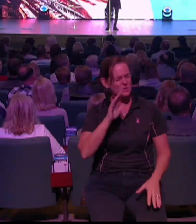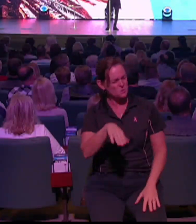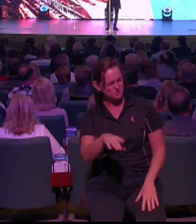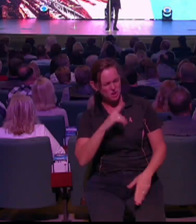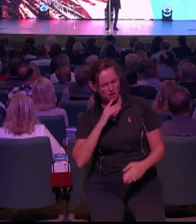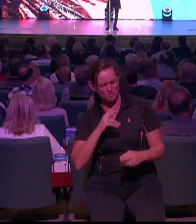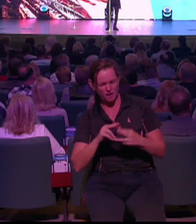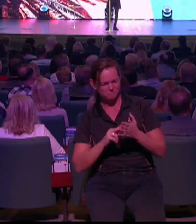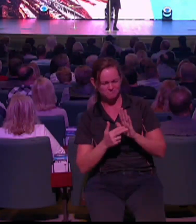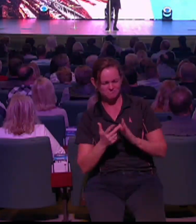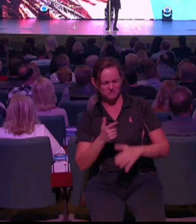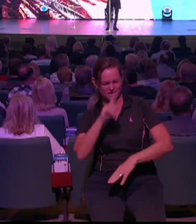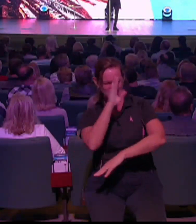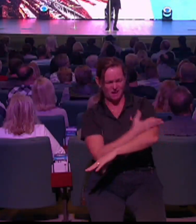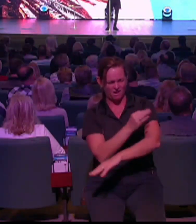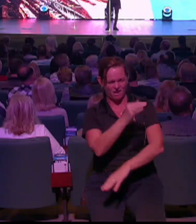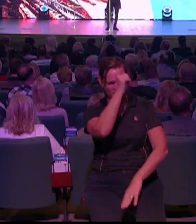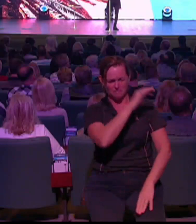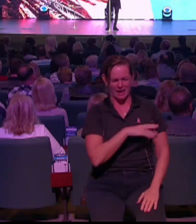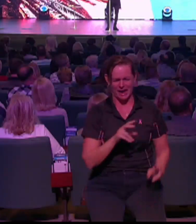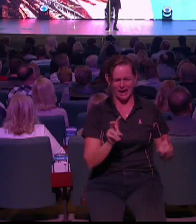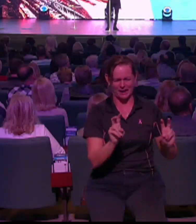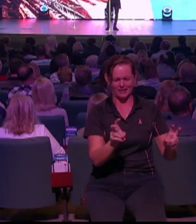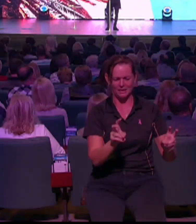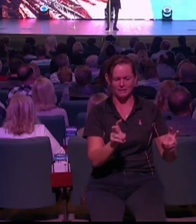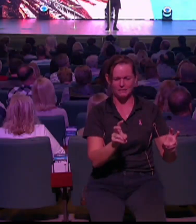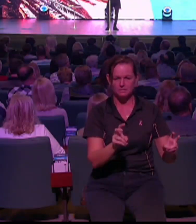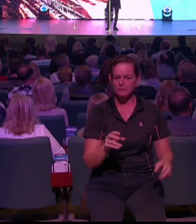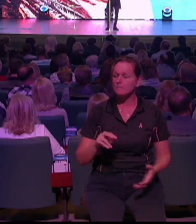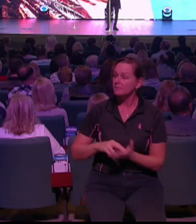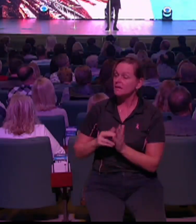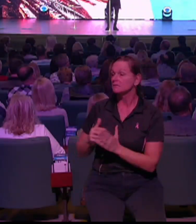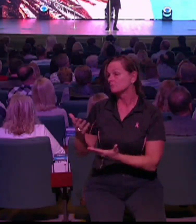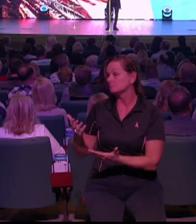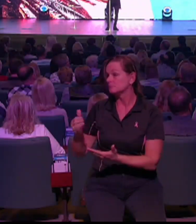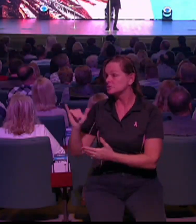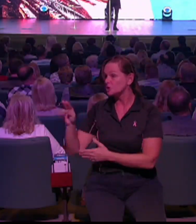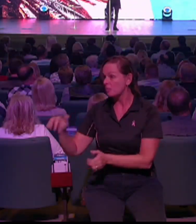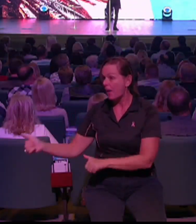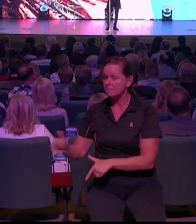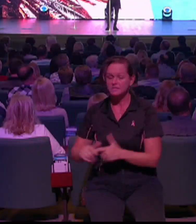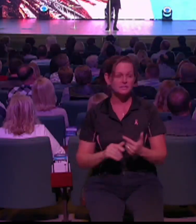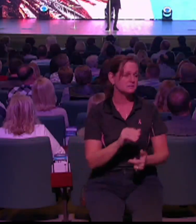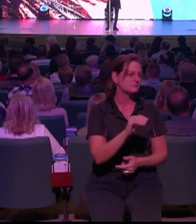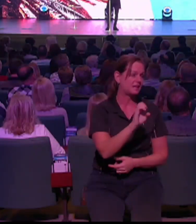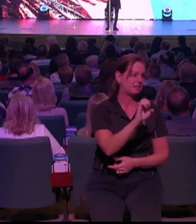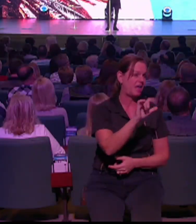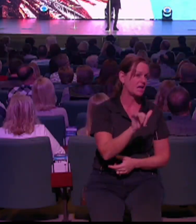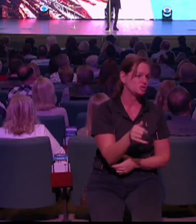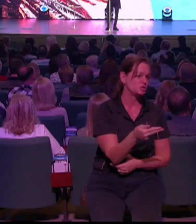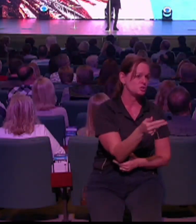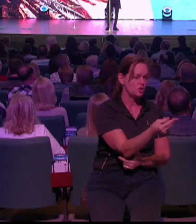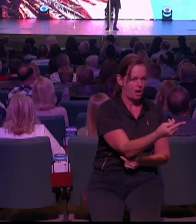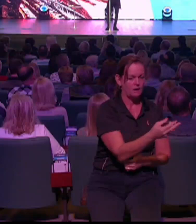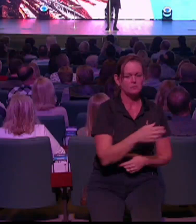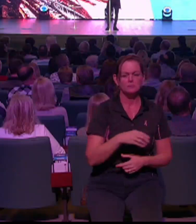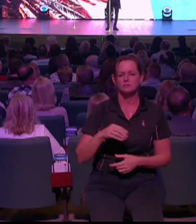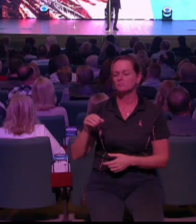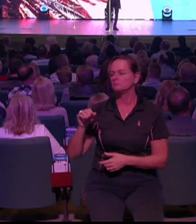Some think he is John the Baptizer. Some say Elijah, some Jeremiah, or one of the other prophets. He pressed them.